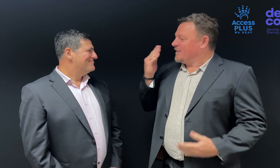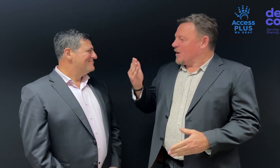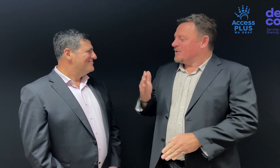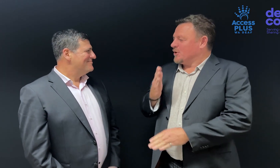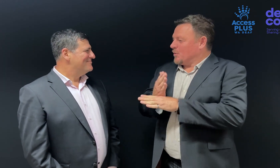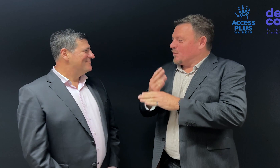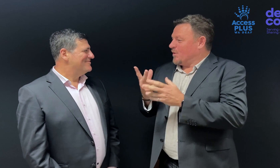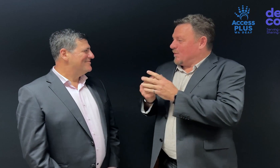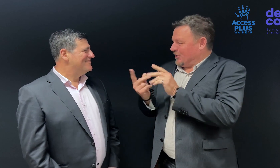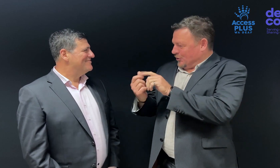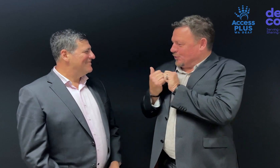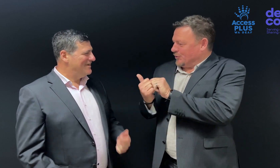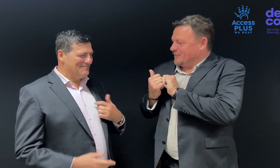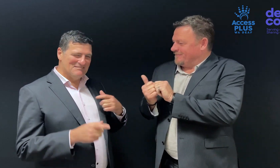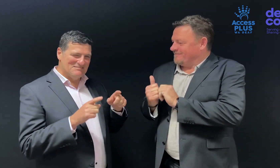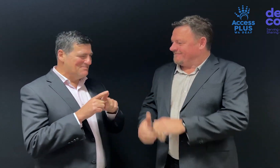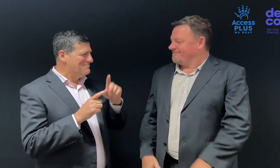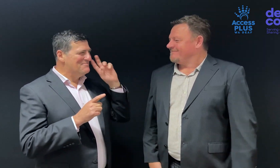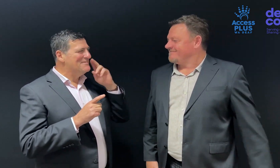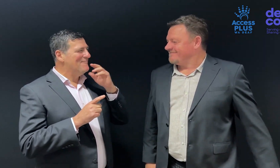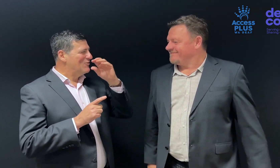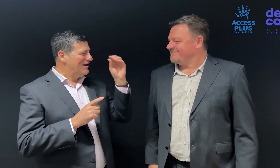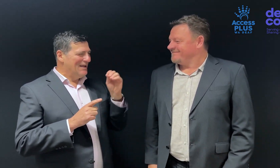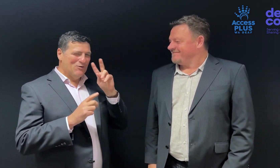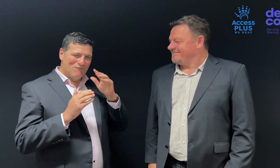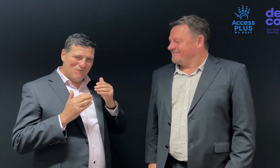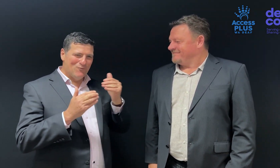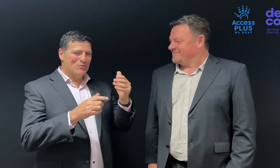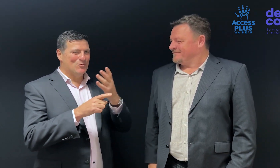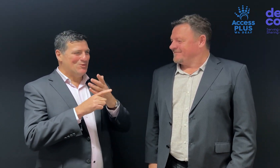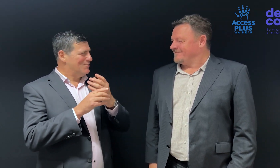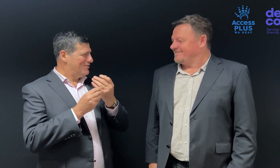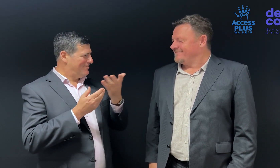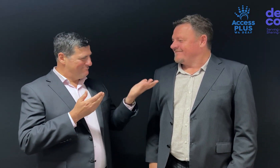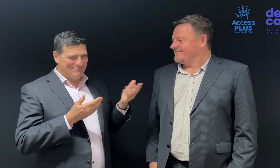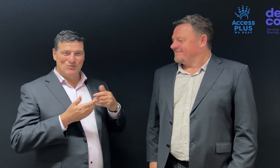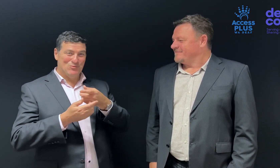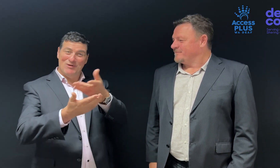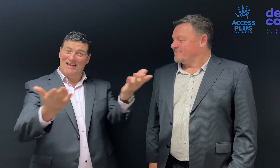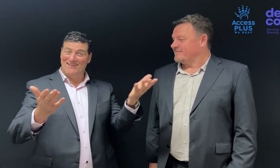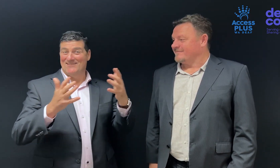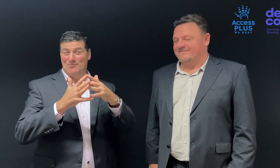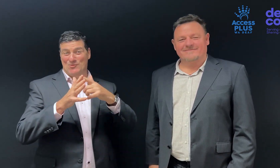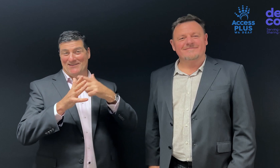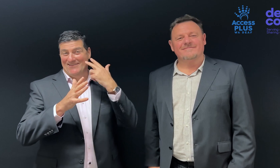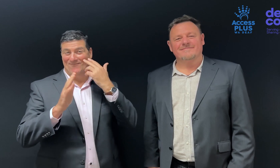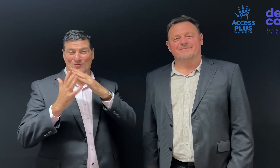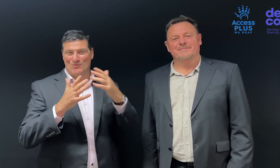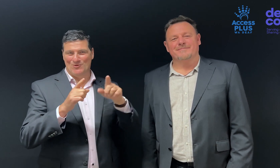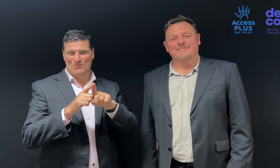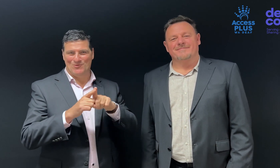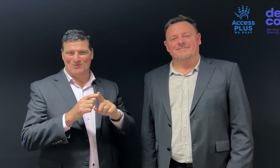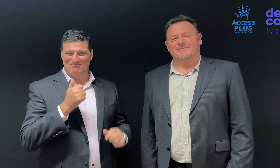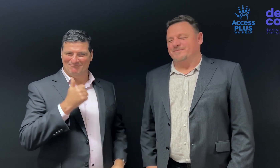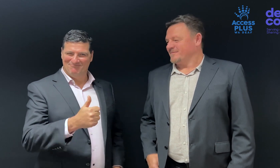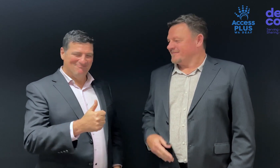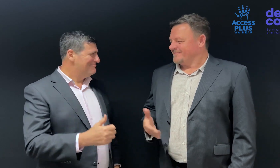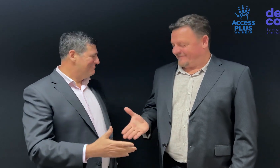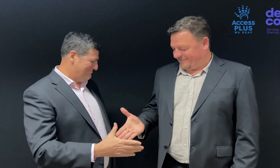I look forward to working with you, Brett. Likewise, Deaf Connect looks forward to working with you, and you, the WA Deaf community.